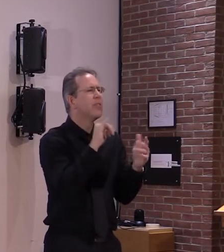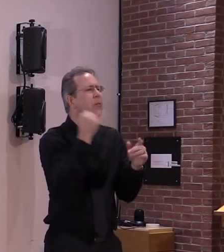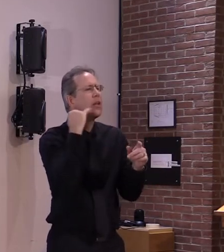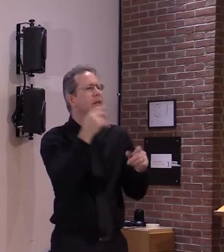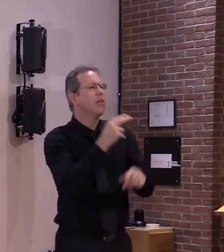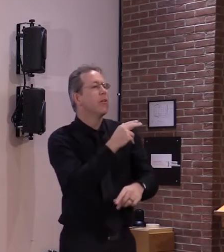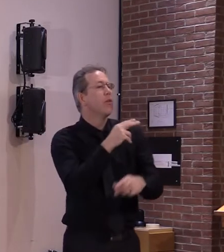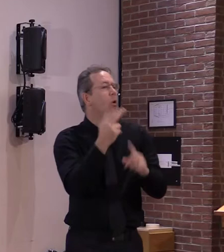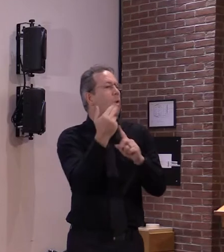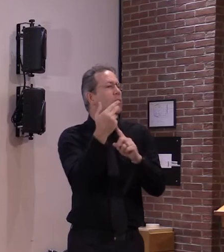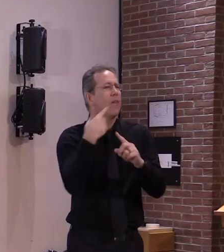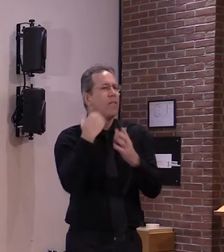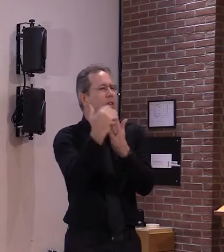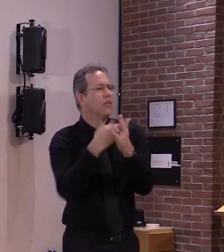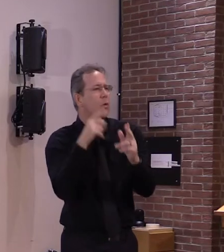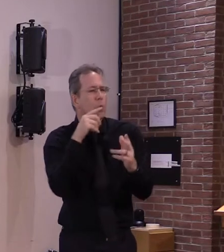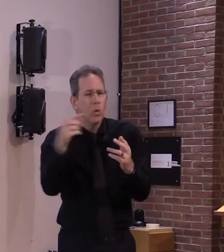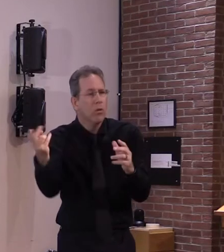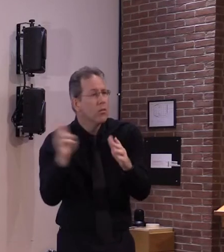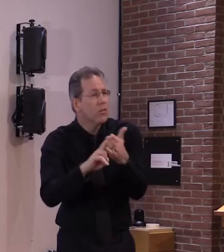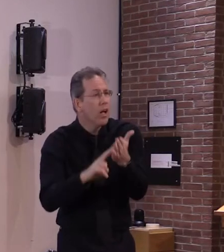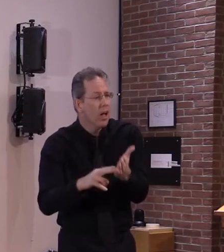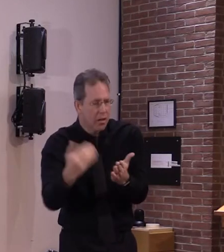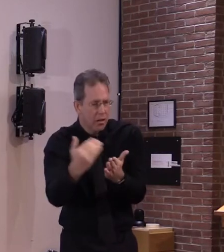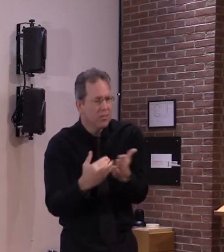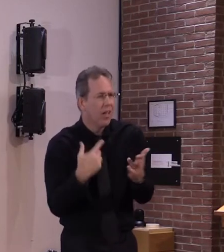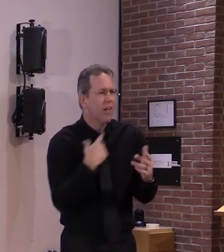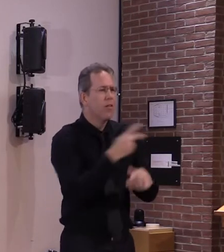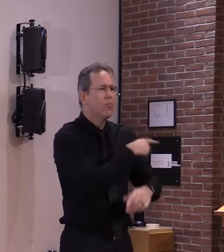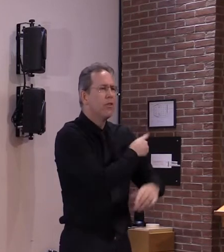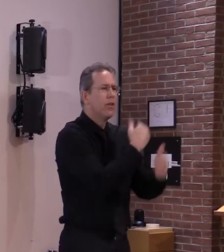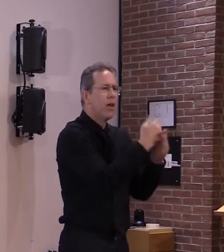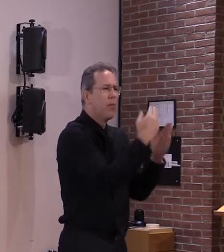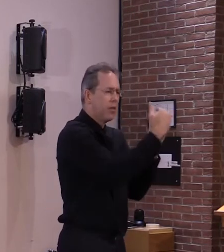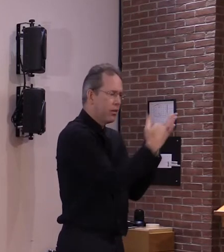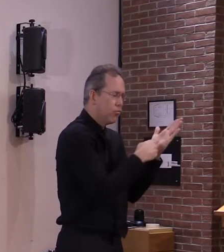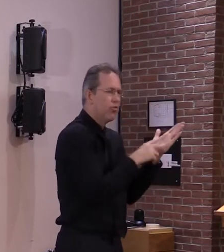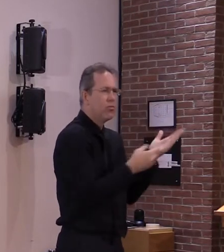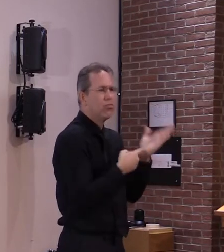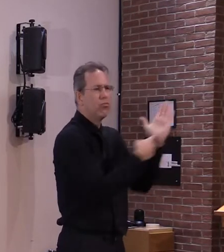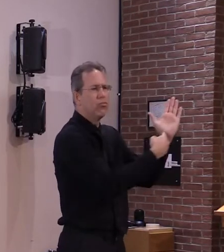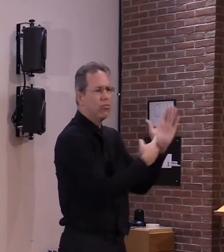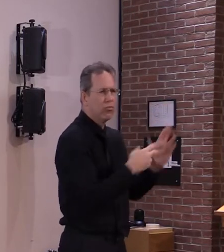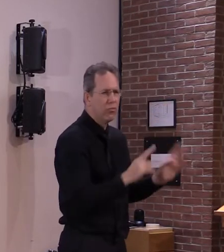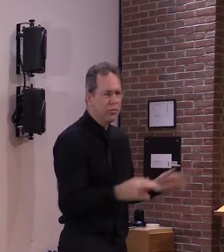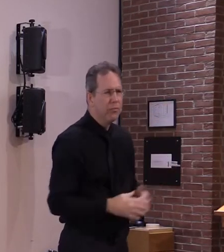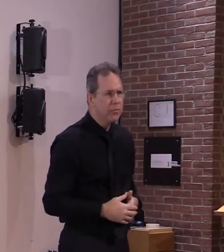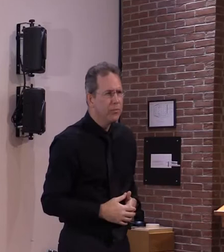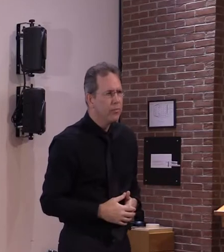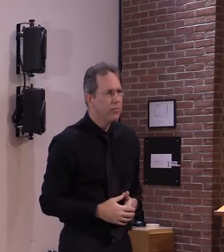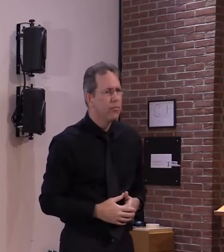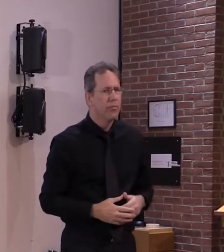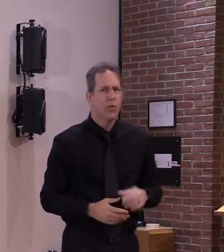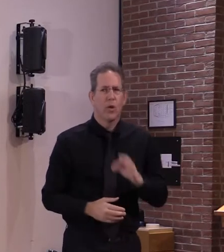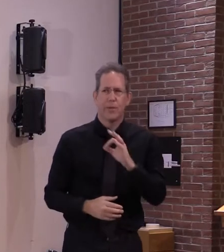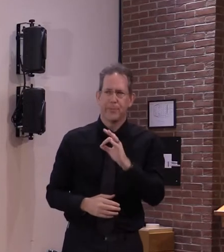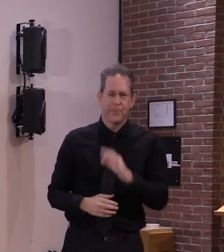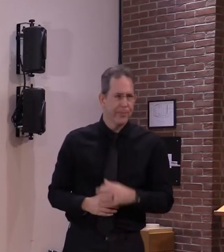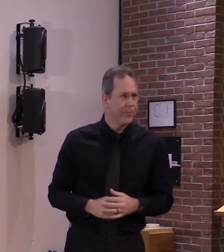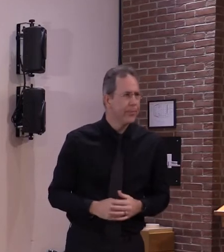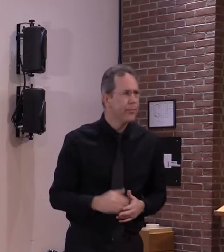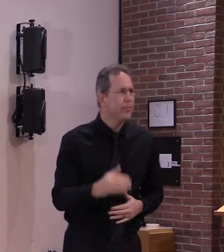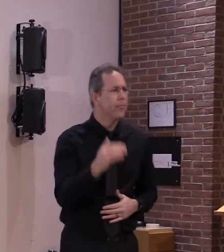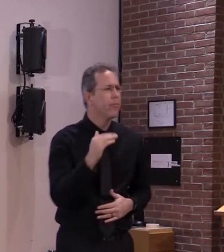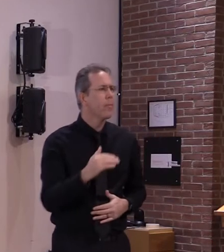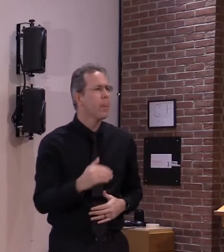steve uh governor i this may be for secretary smith but uh do we have any update